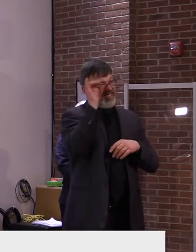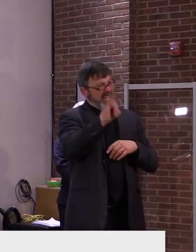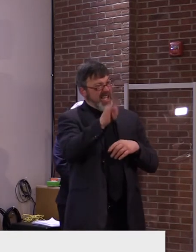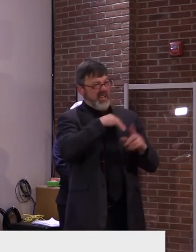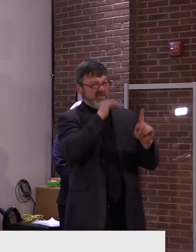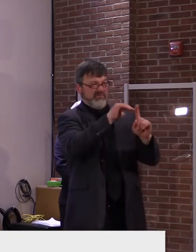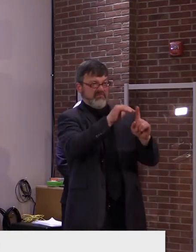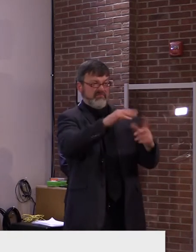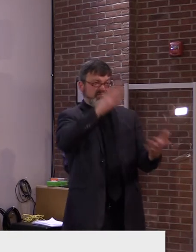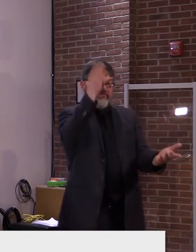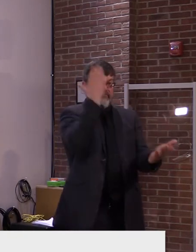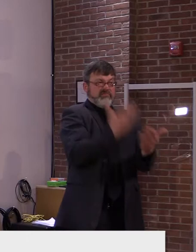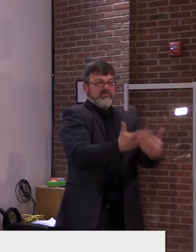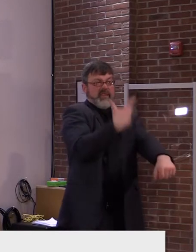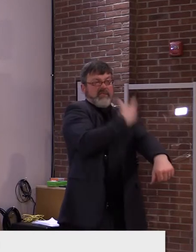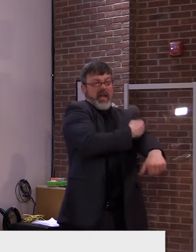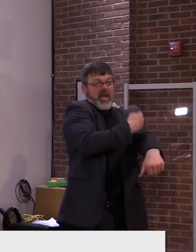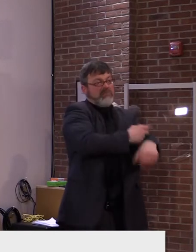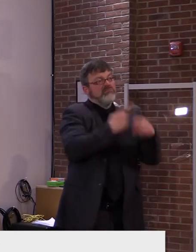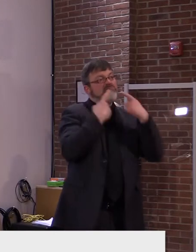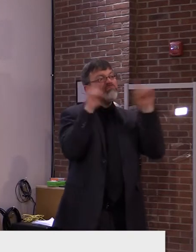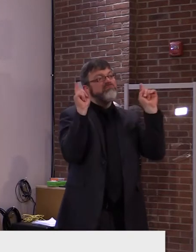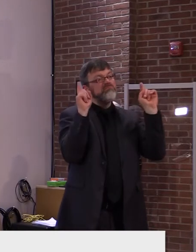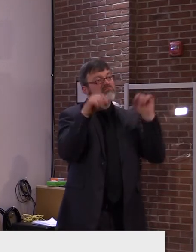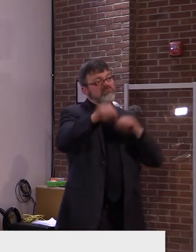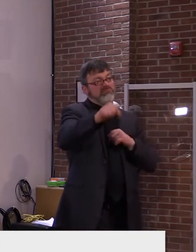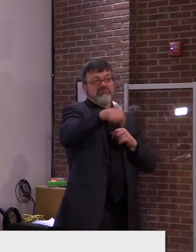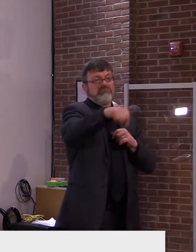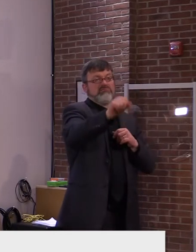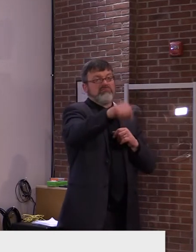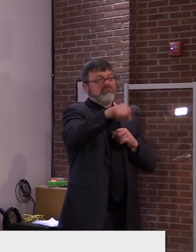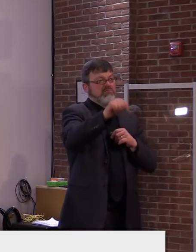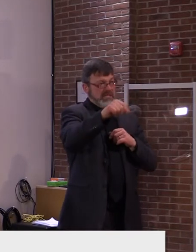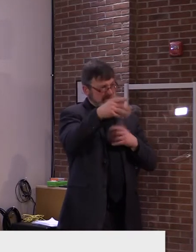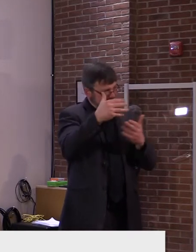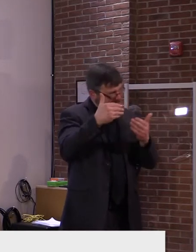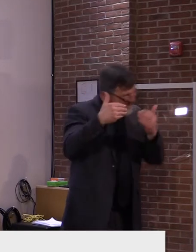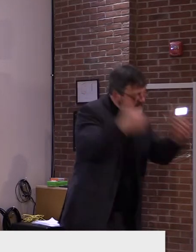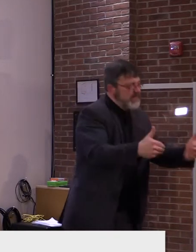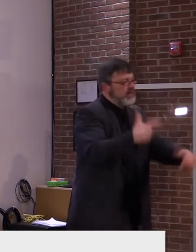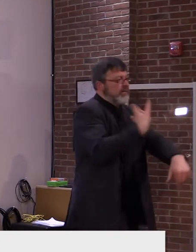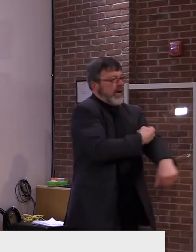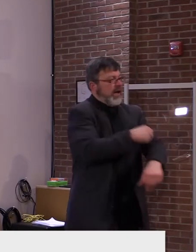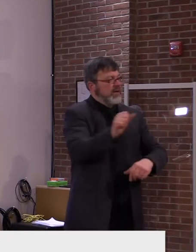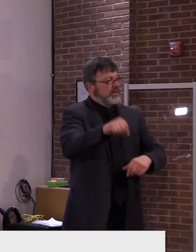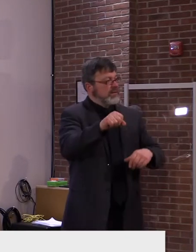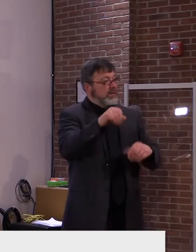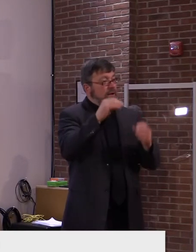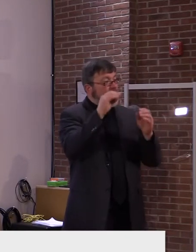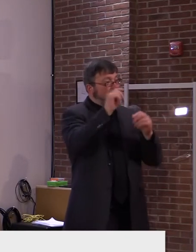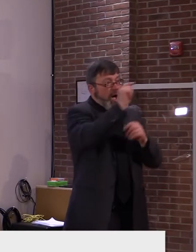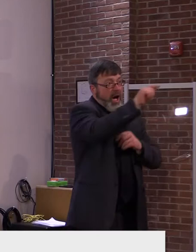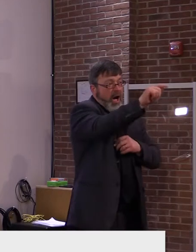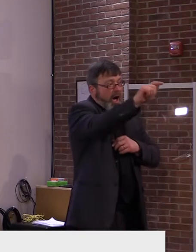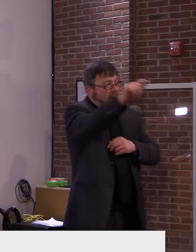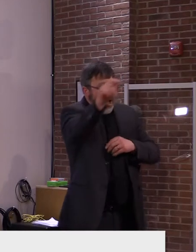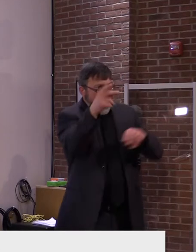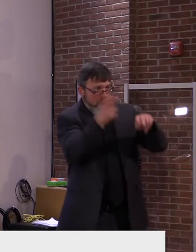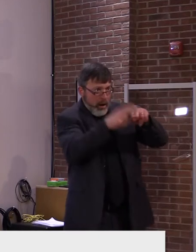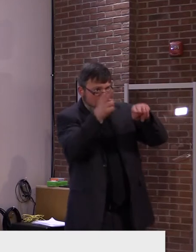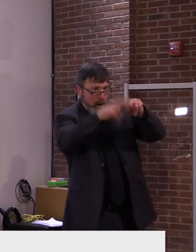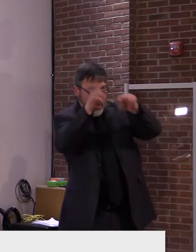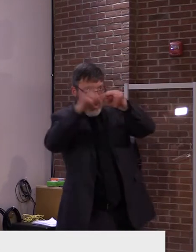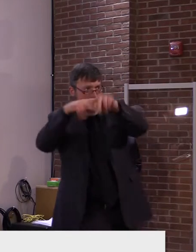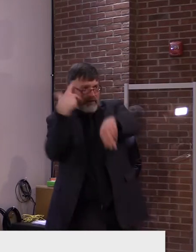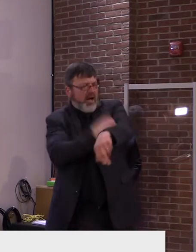The less the virus is able to be transmitted from person to person, the less the virus can mutate, and the less chance